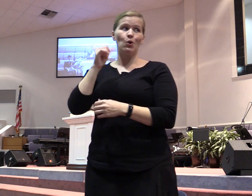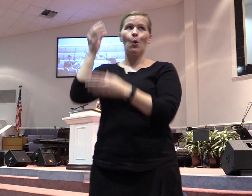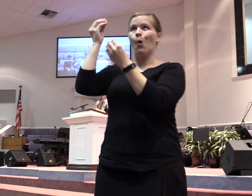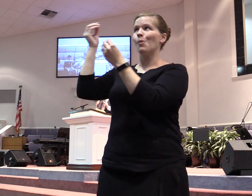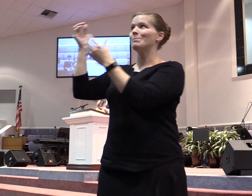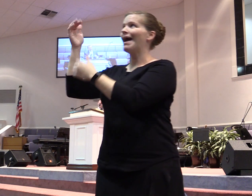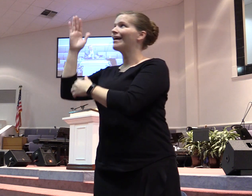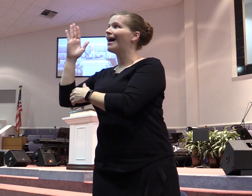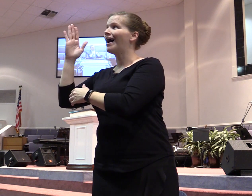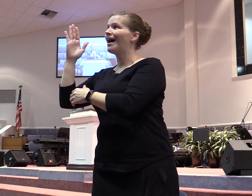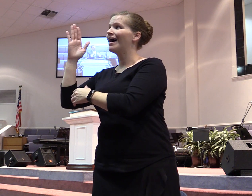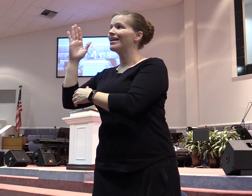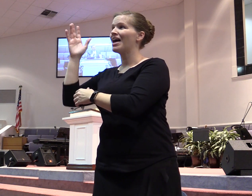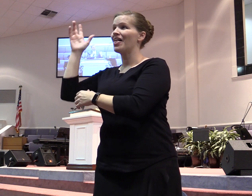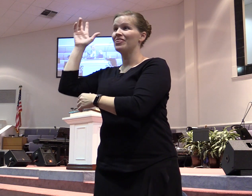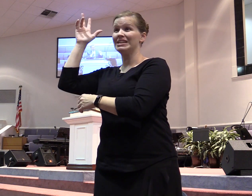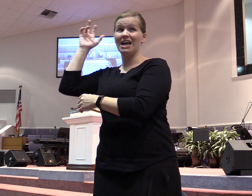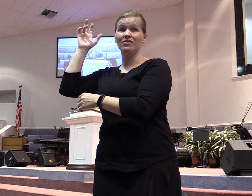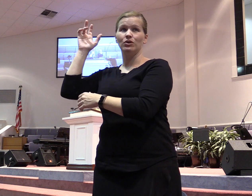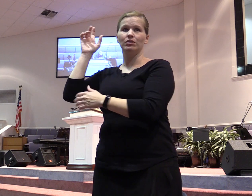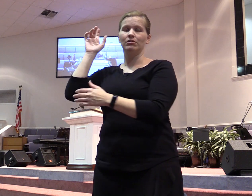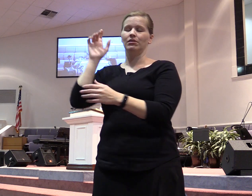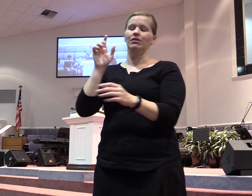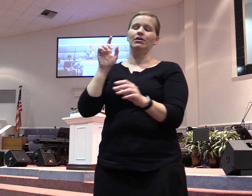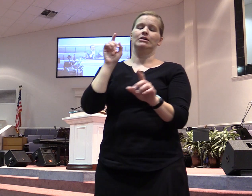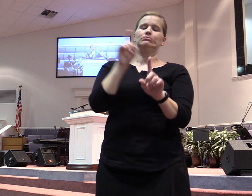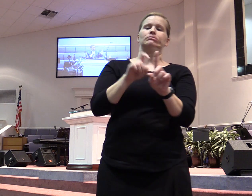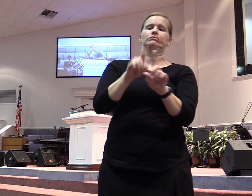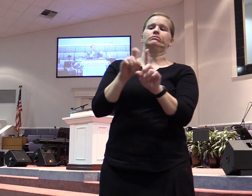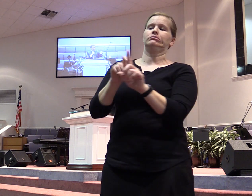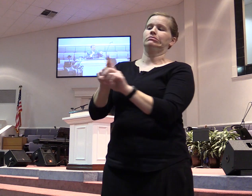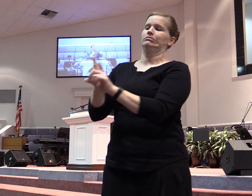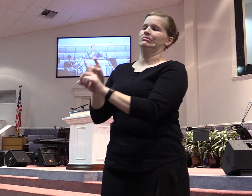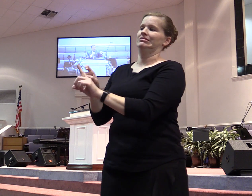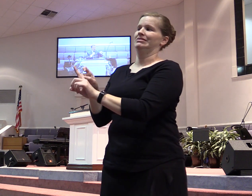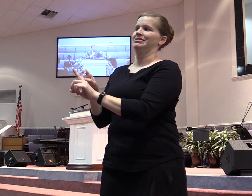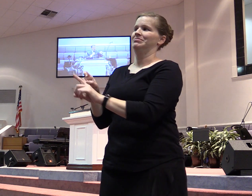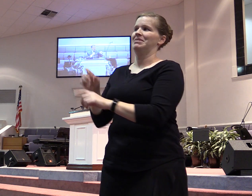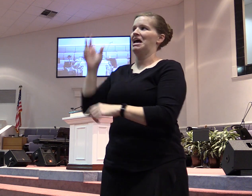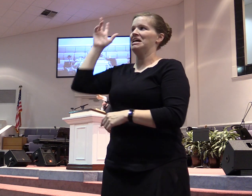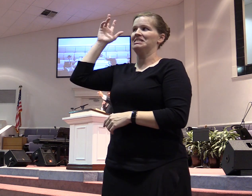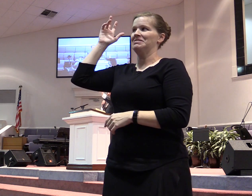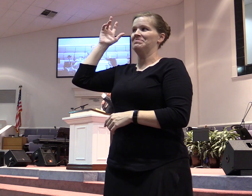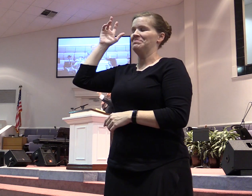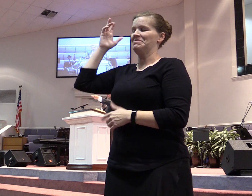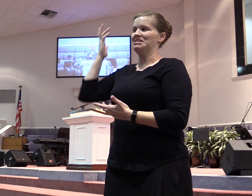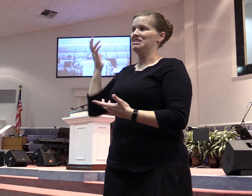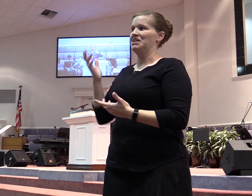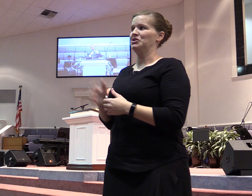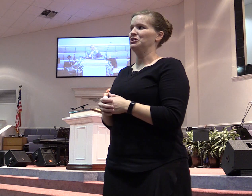the devil's going to jump on you and the devil's going to say, Paul I know and Jesus I know, but never will you. And you're about to have your clothes ripped off and you're